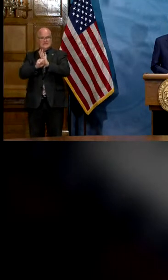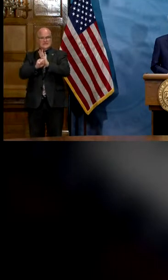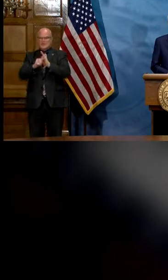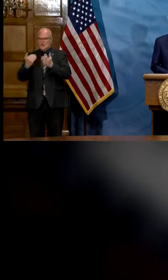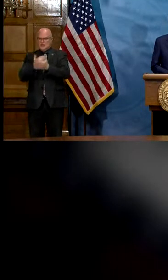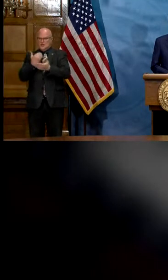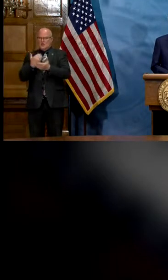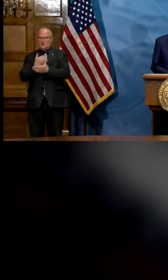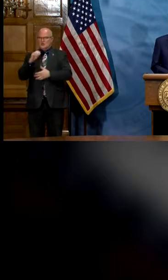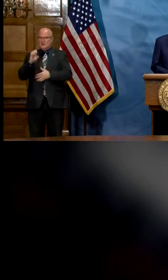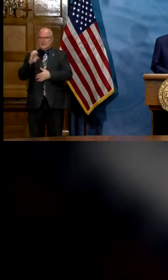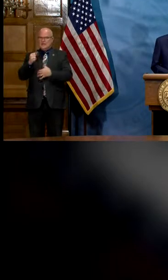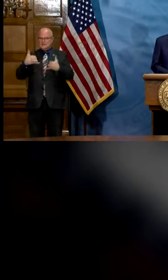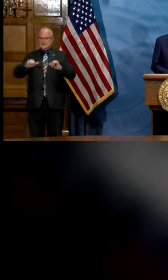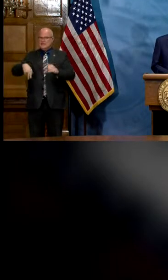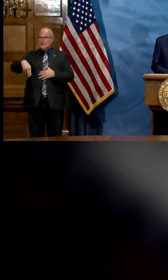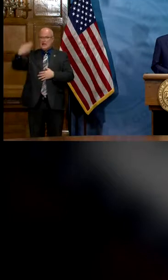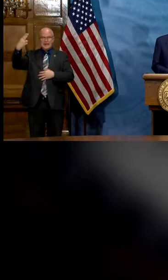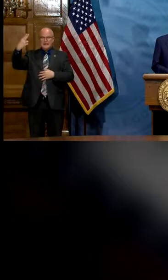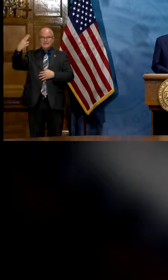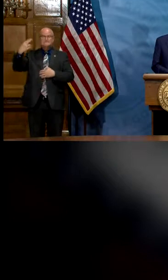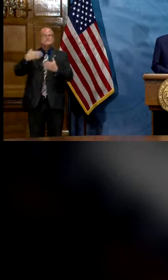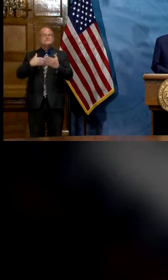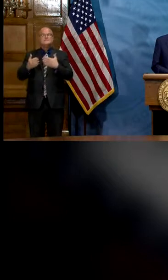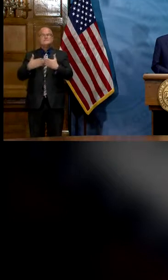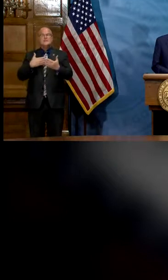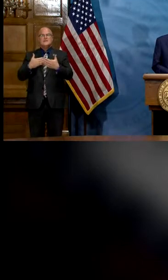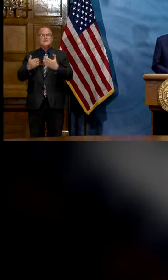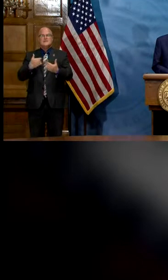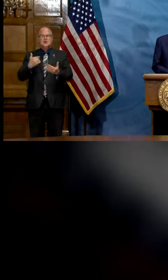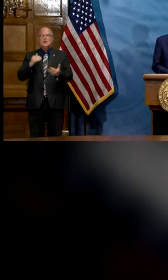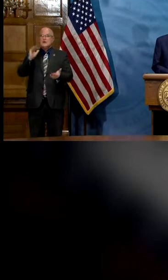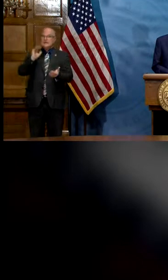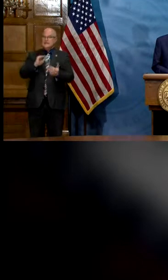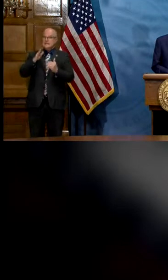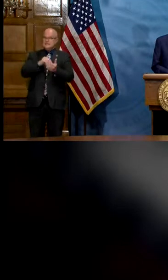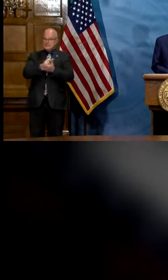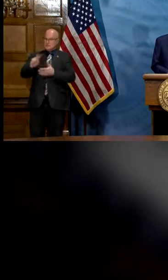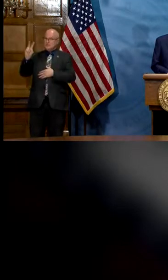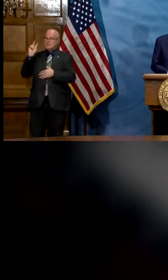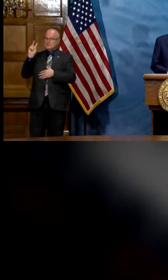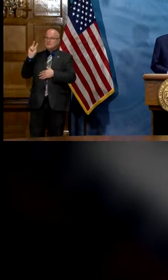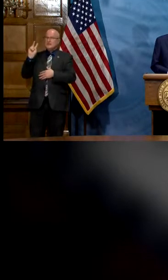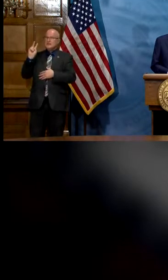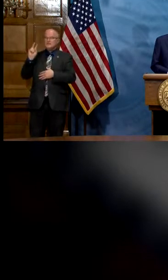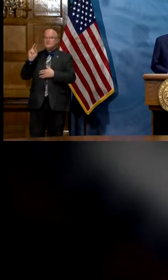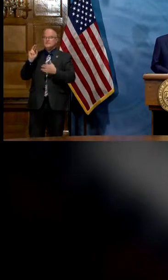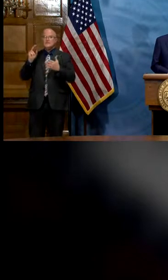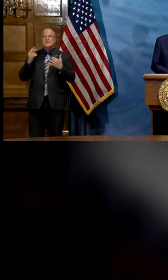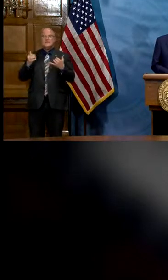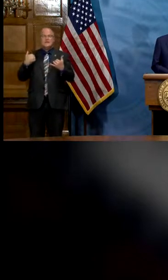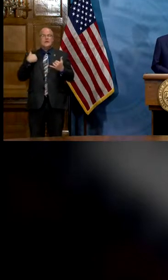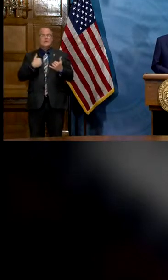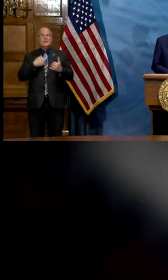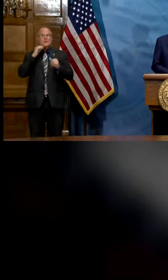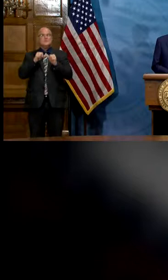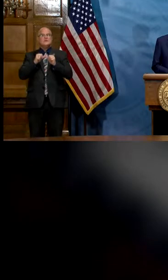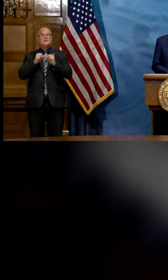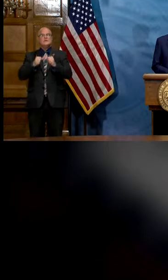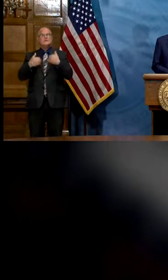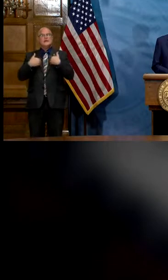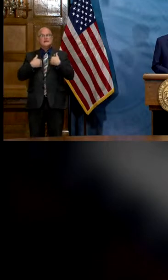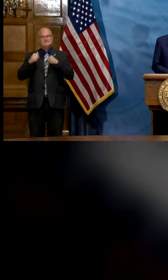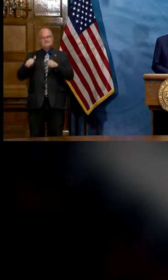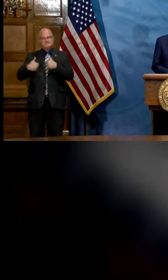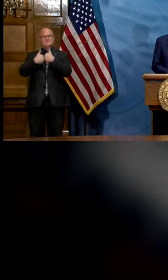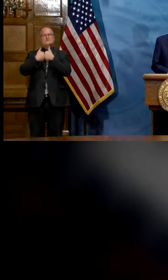still significantly high even though they're less than they were two weeks ago and that we're going to continue to have